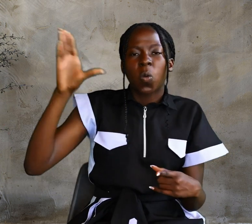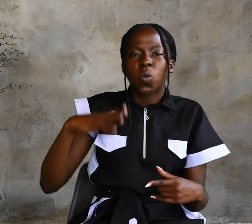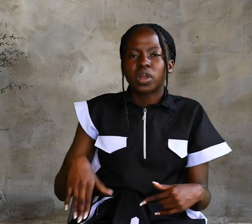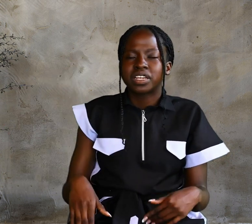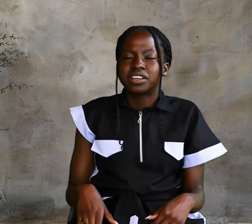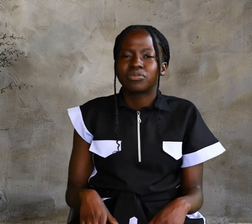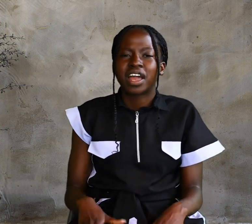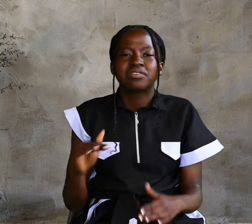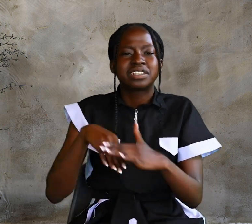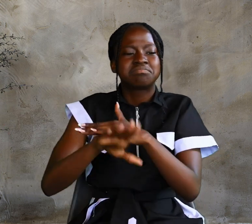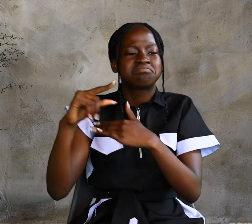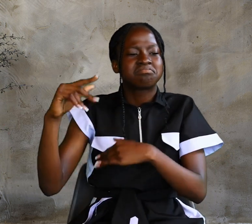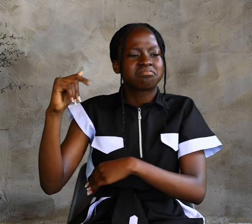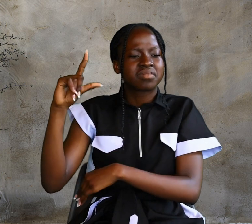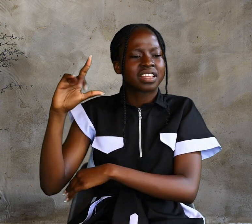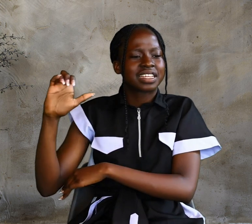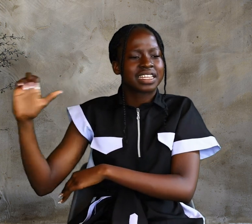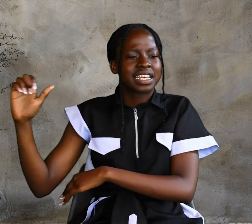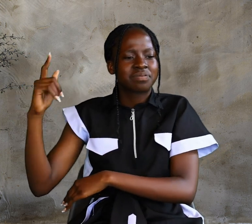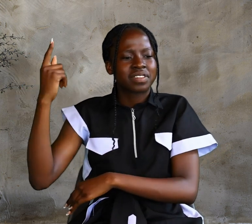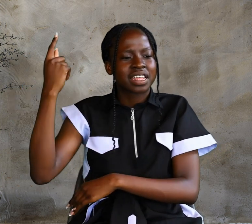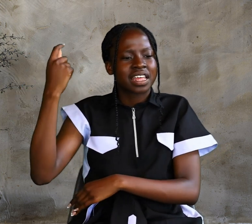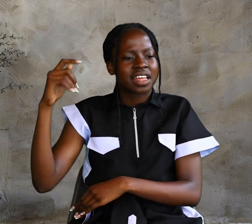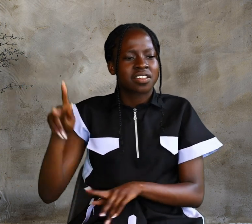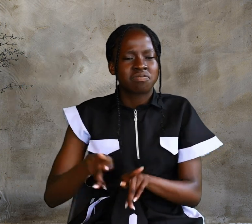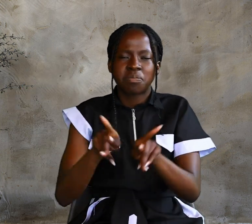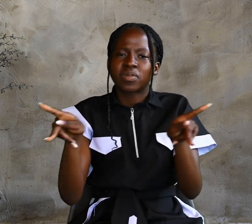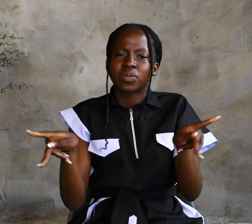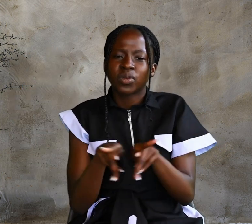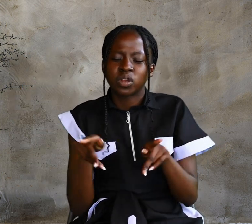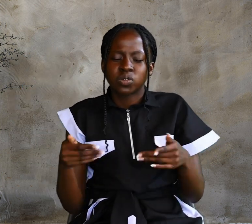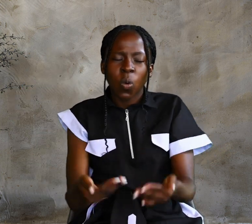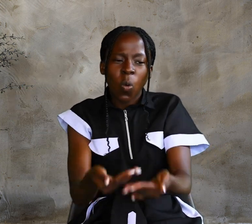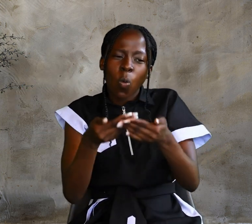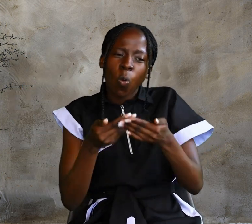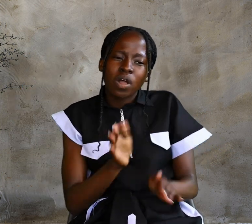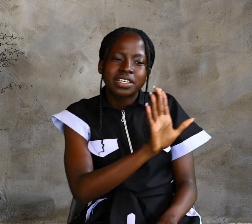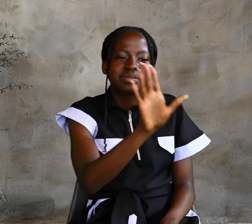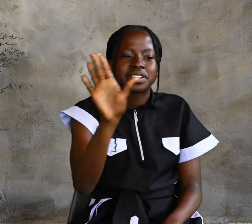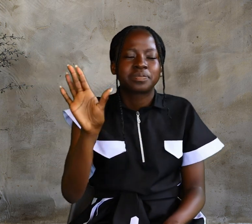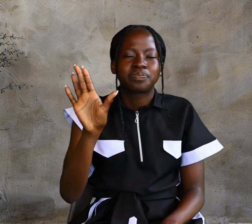When he arrived in Galilee, The Galileans welcomed him.